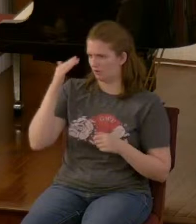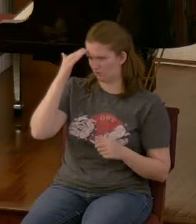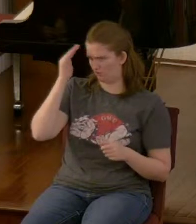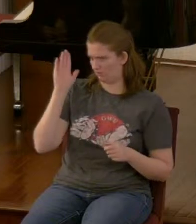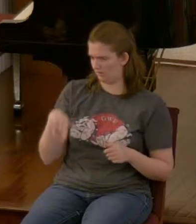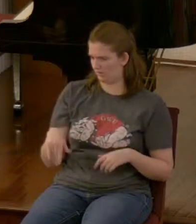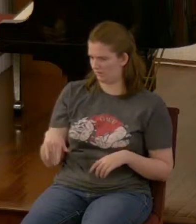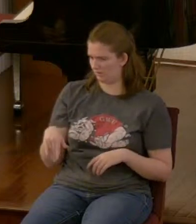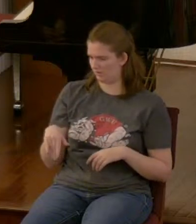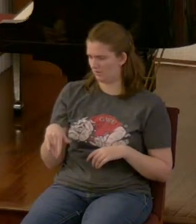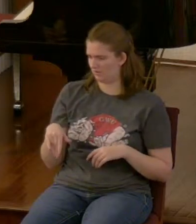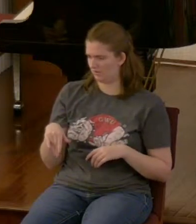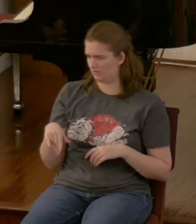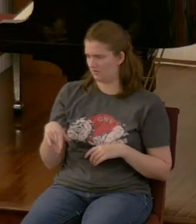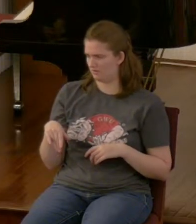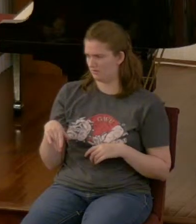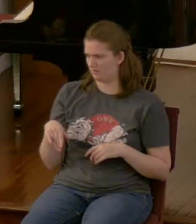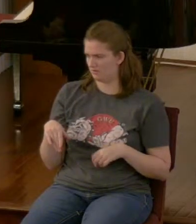the smallest